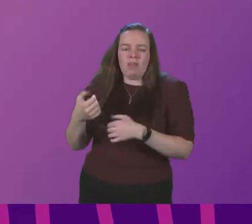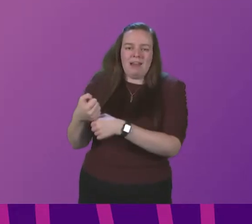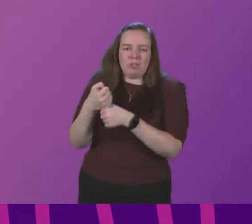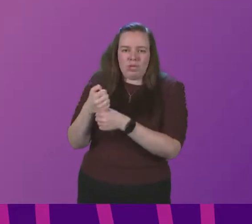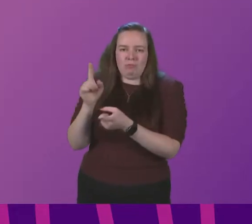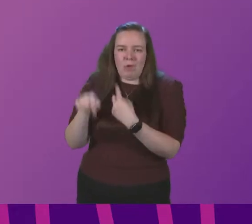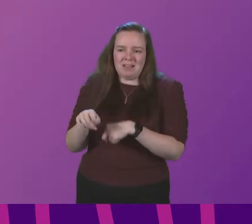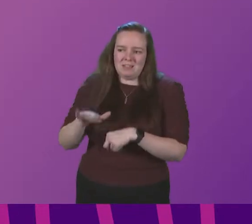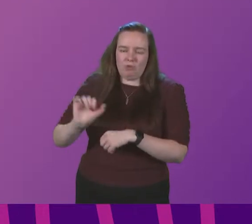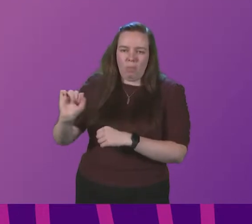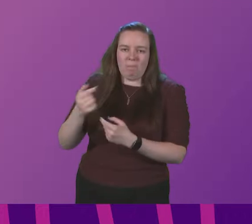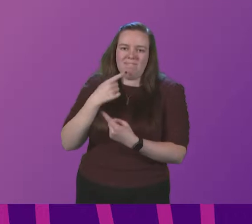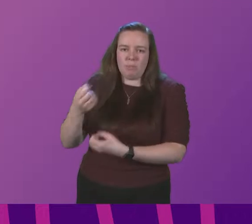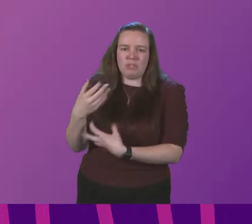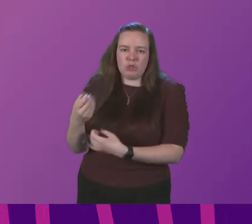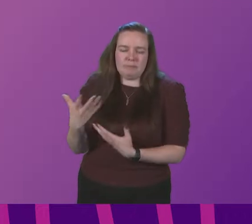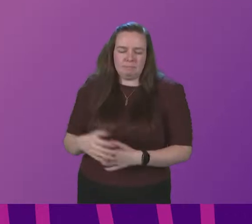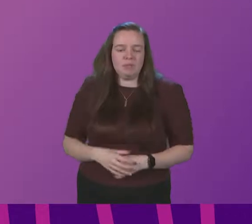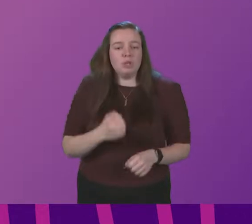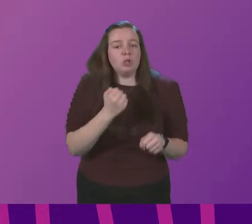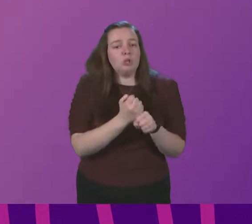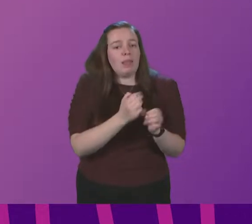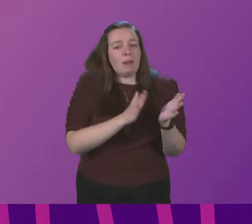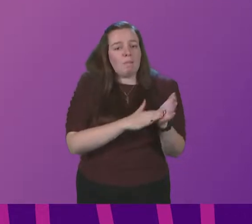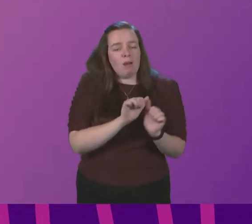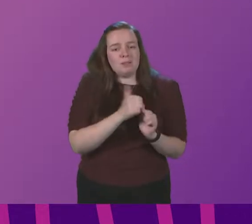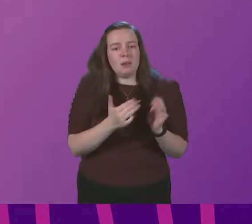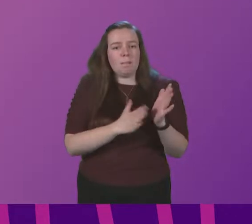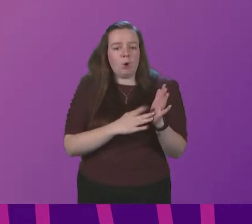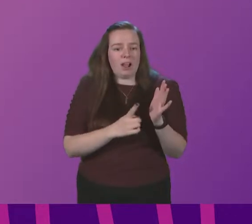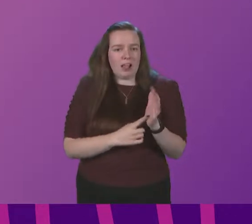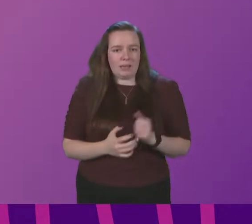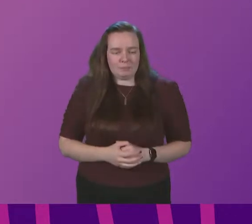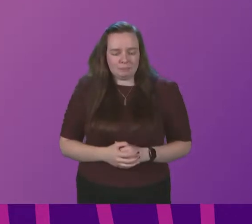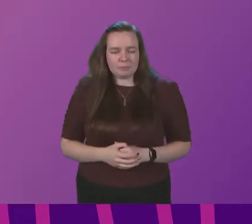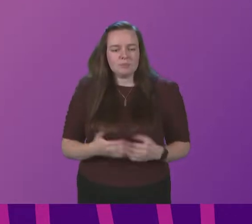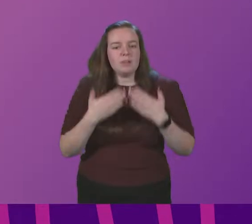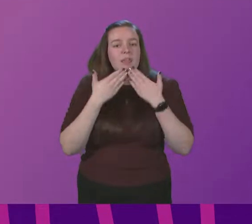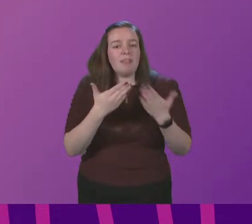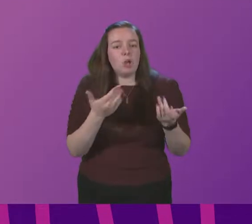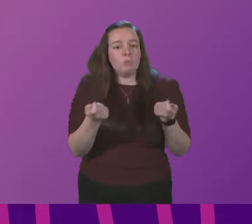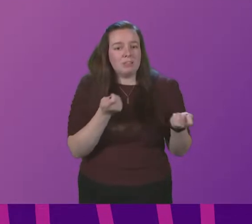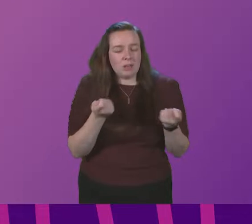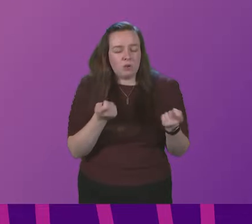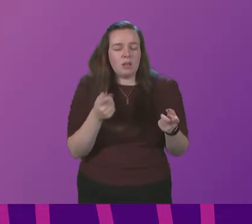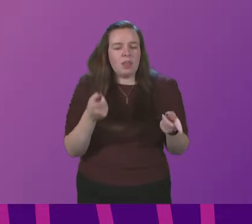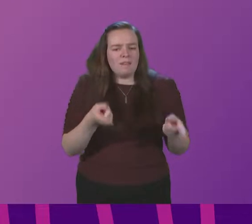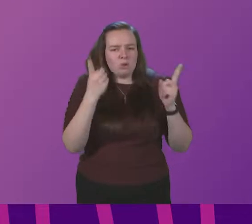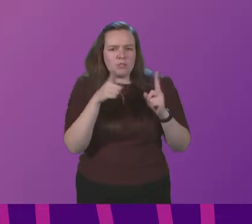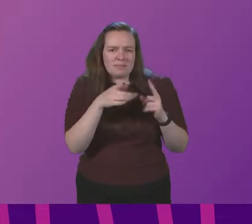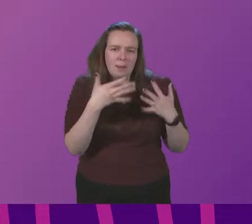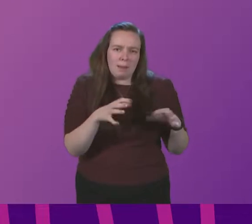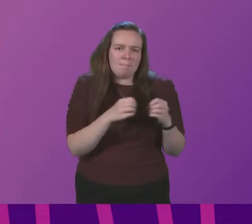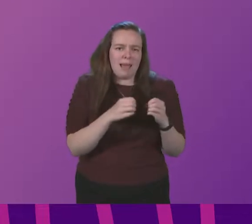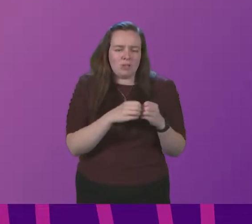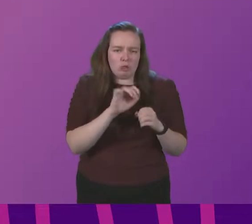on the basis of the information I have just now Julian Martin to be followed by Monica Lynn Thank you President Officer the First Minister has mentioned in her